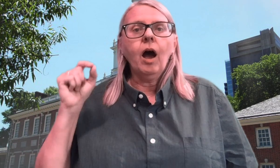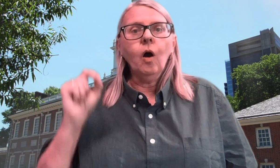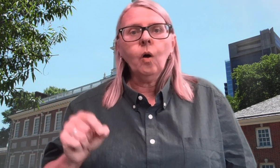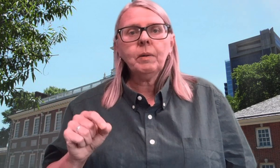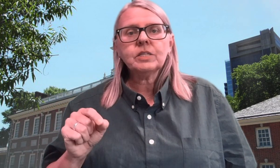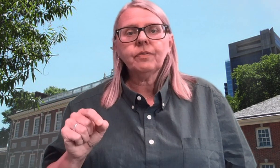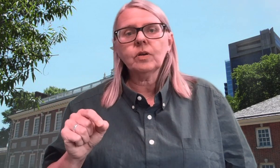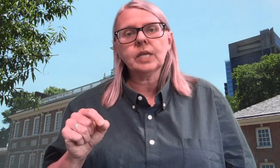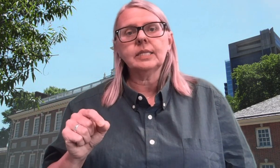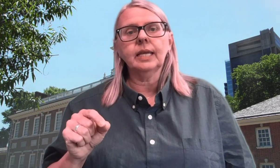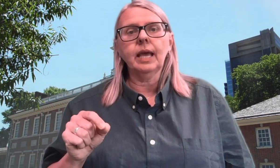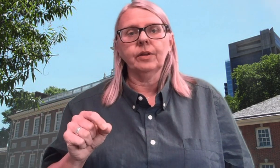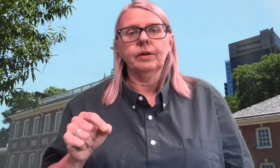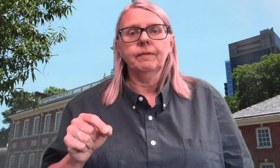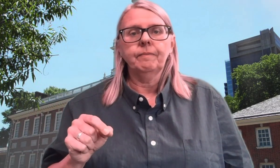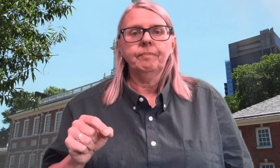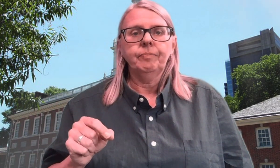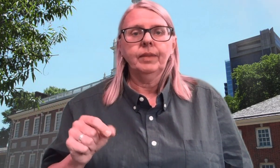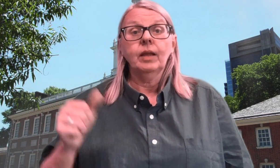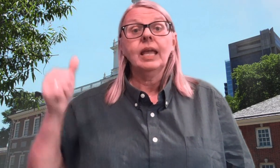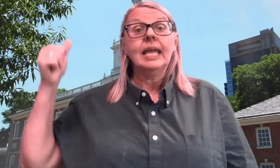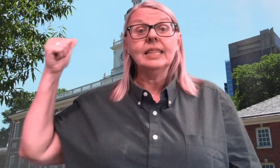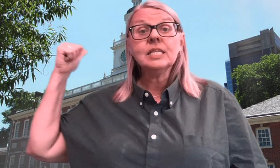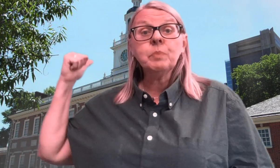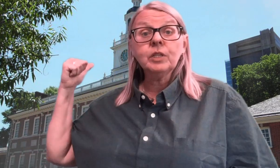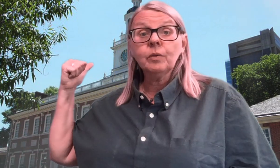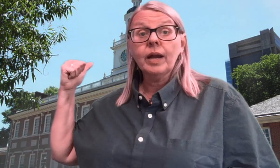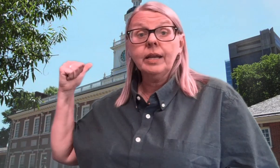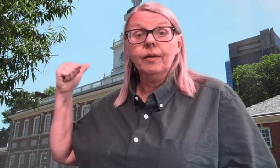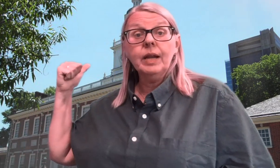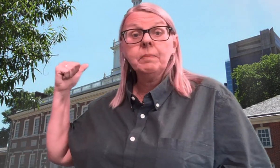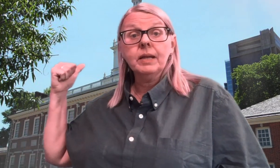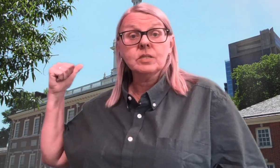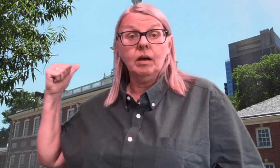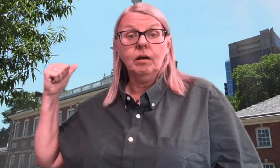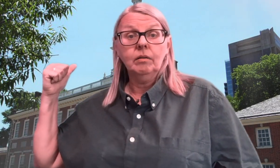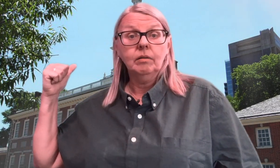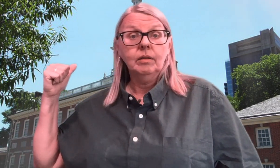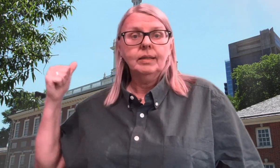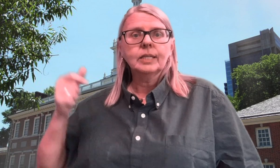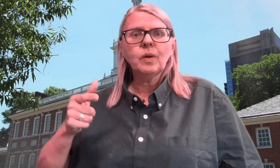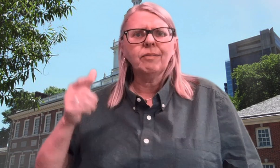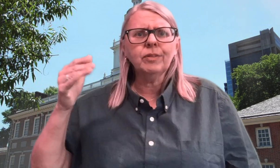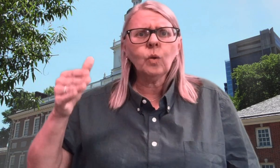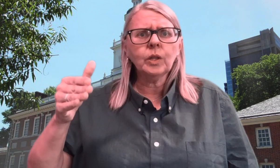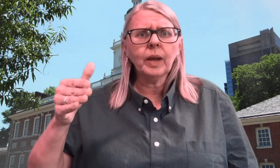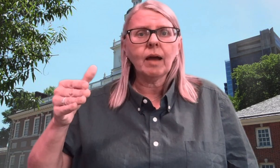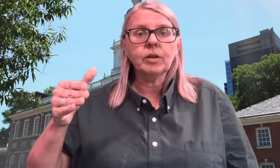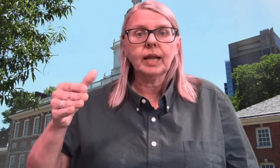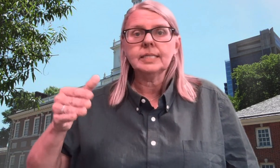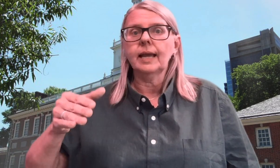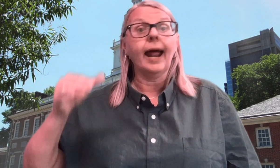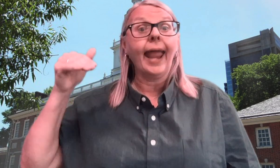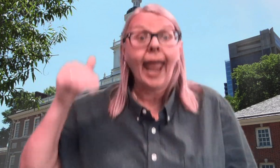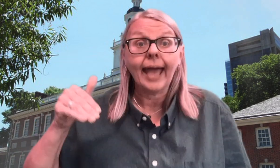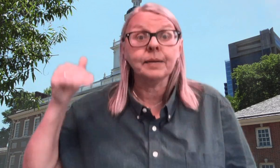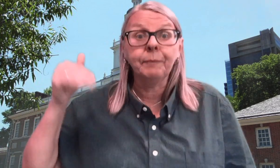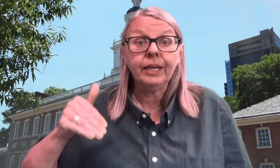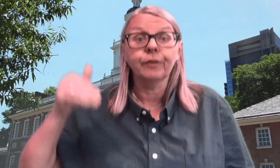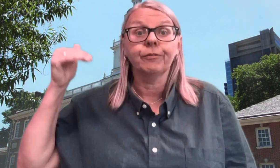whole bunch of folks got together. In this building right here, Independence Hall, that's why I flew all the way out here last night. I had to be here for